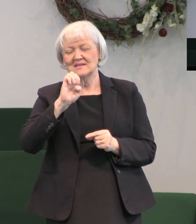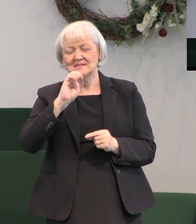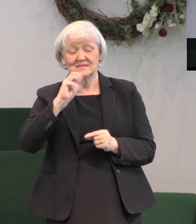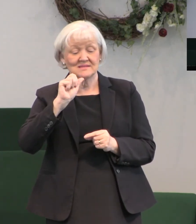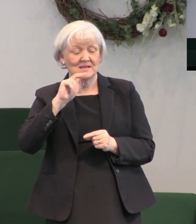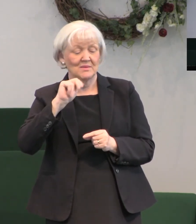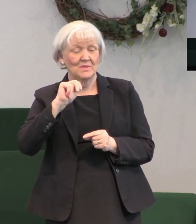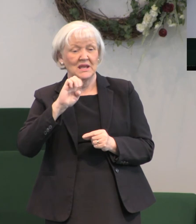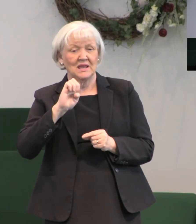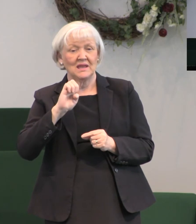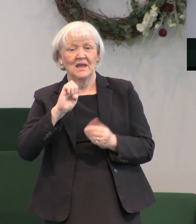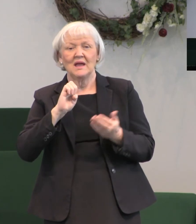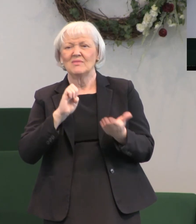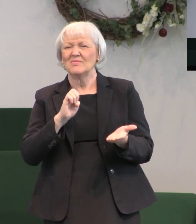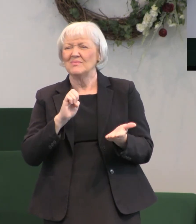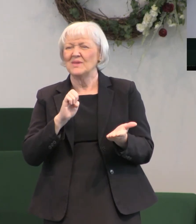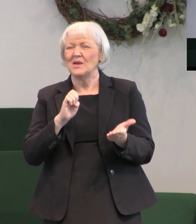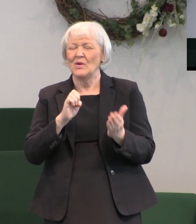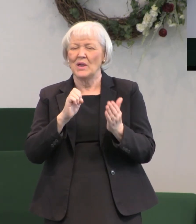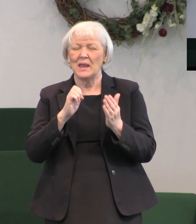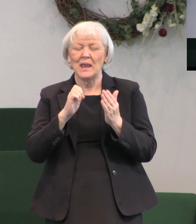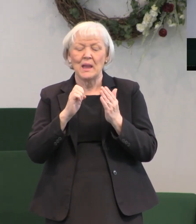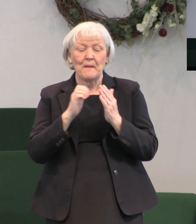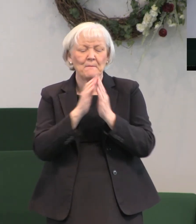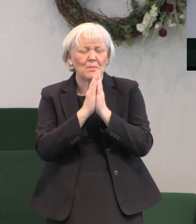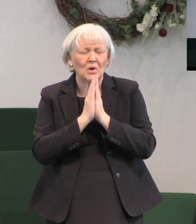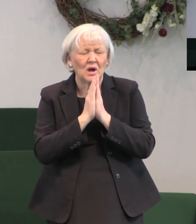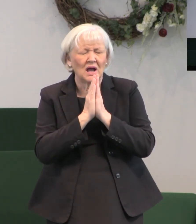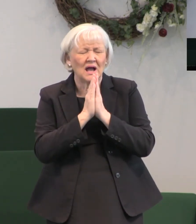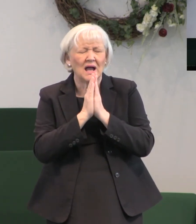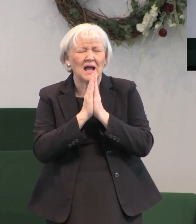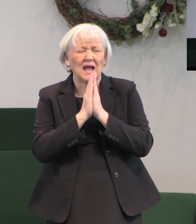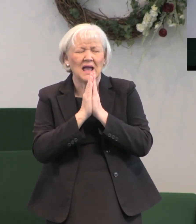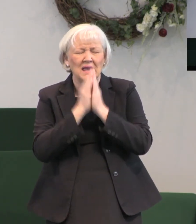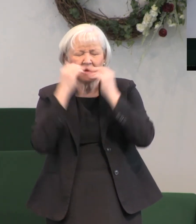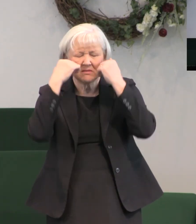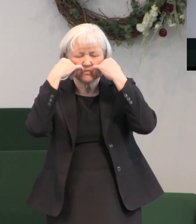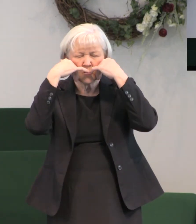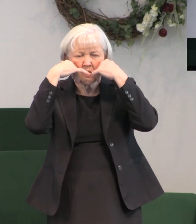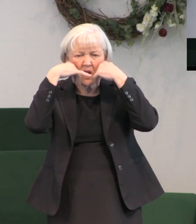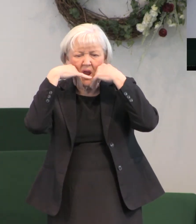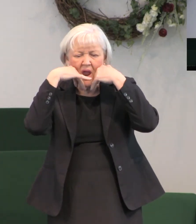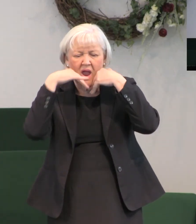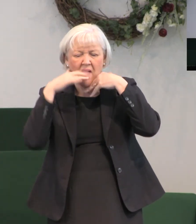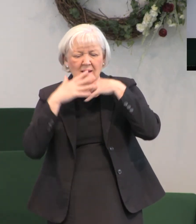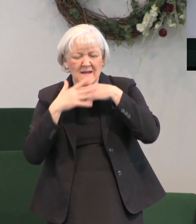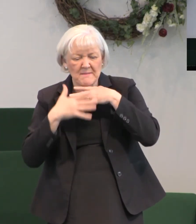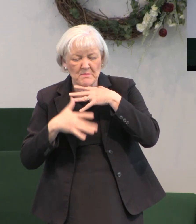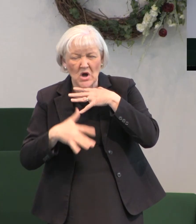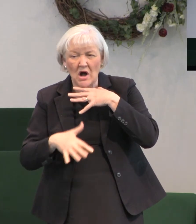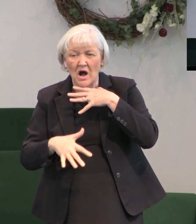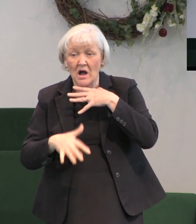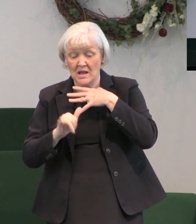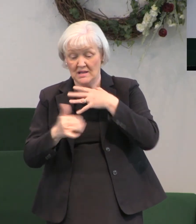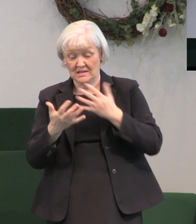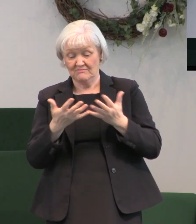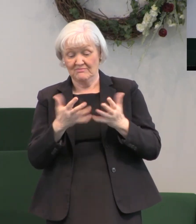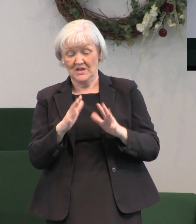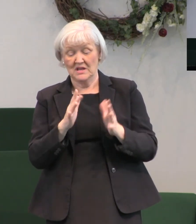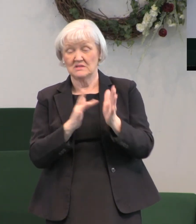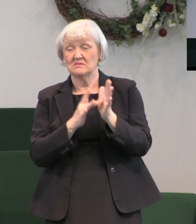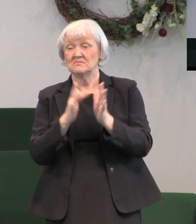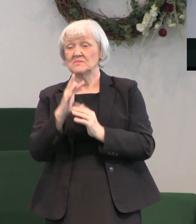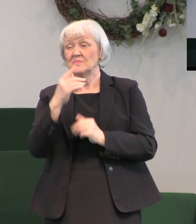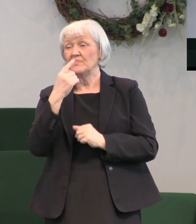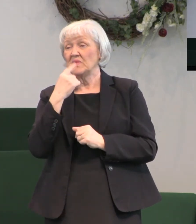sweat came out in drops of blood and then after that was over and Jesus had said